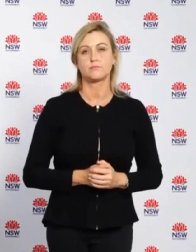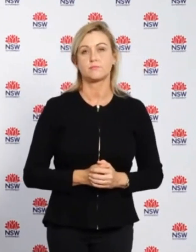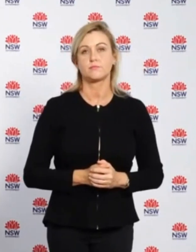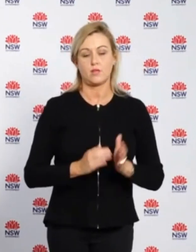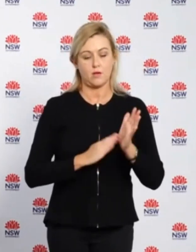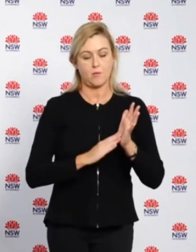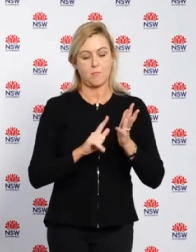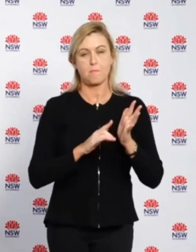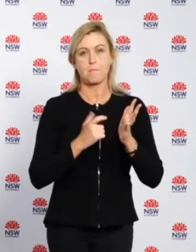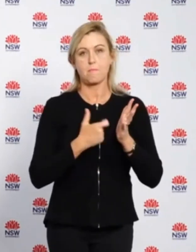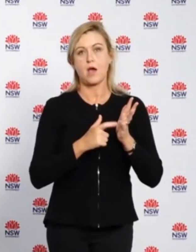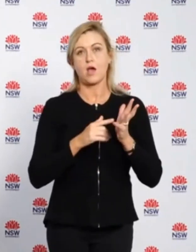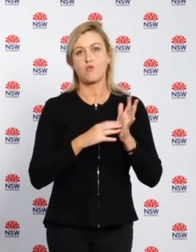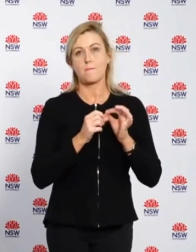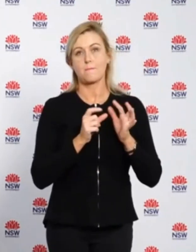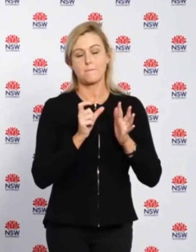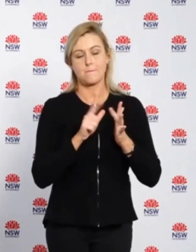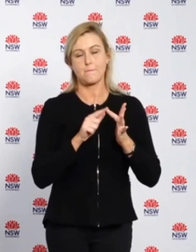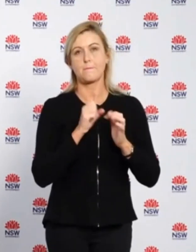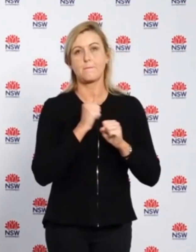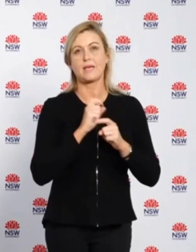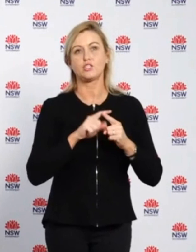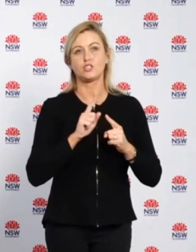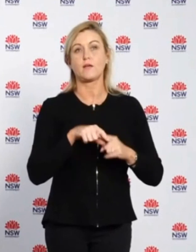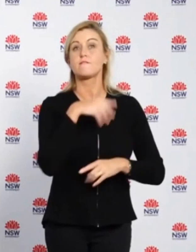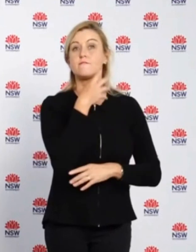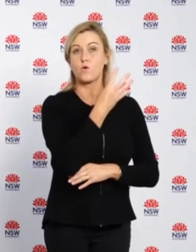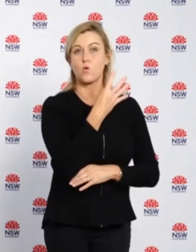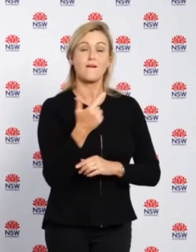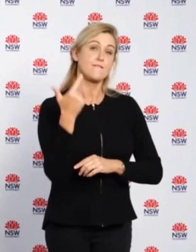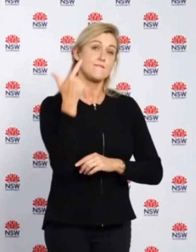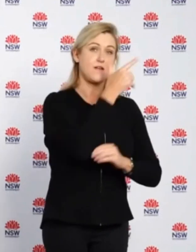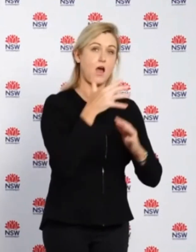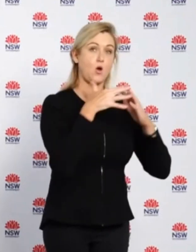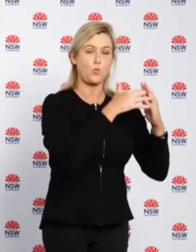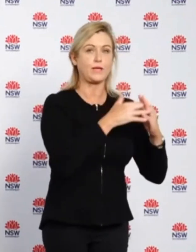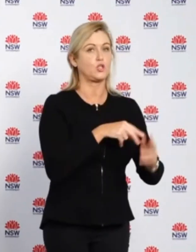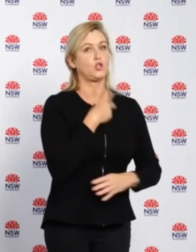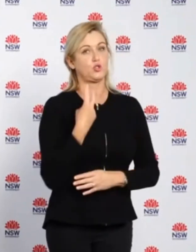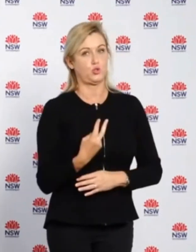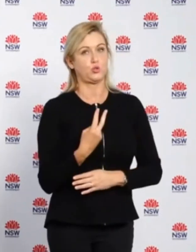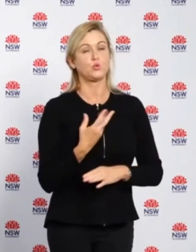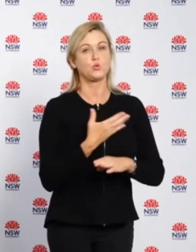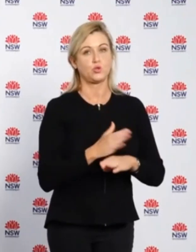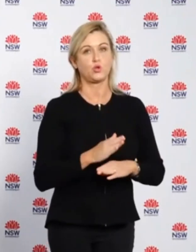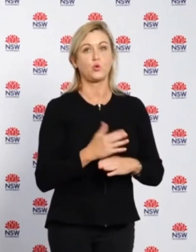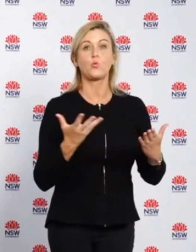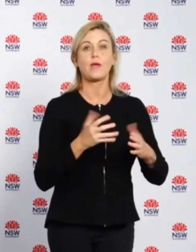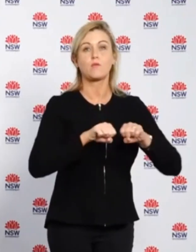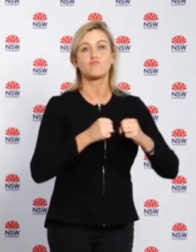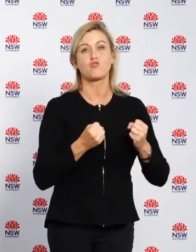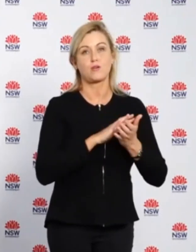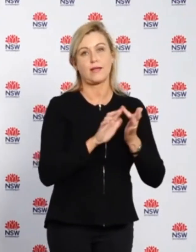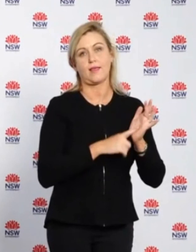Murrumbidgee, 4 new cases, and Far West, 2 new cases, both of which were in Broken Hill.